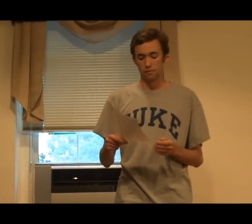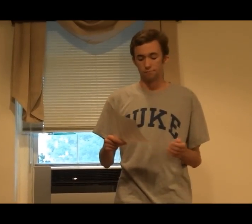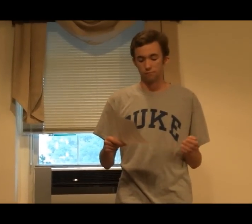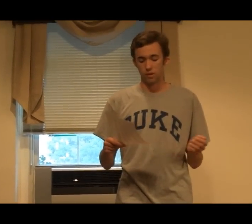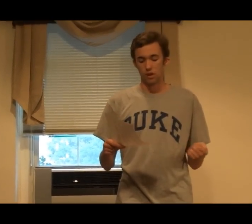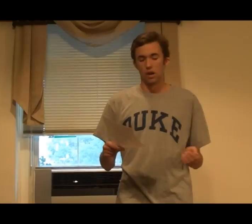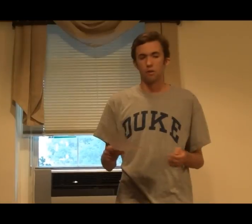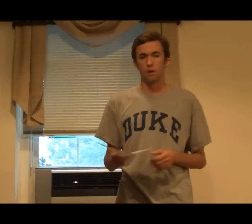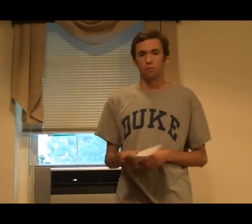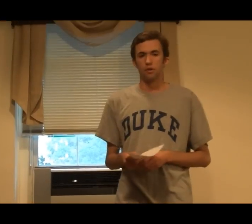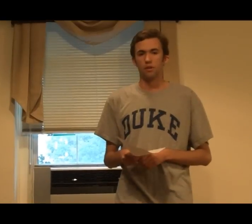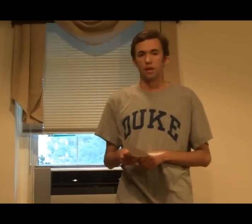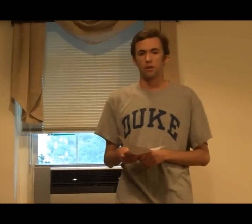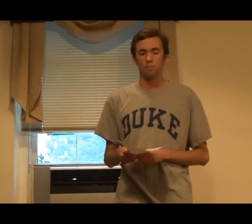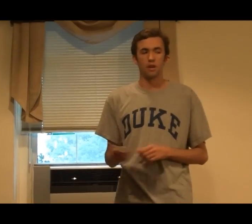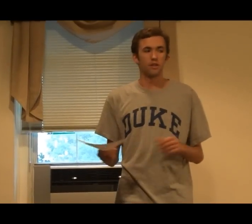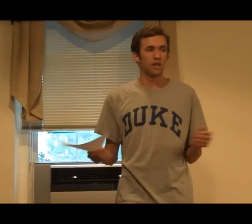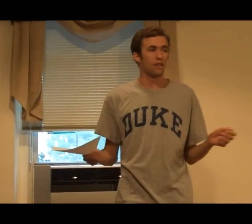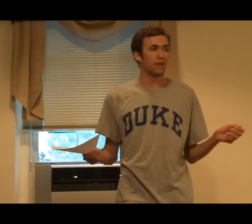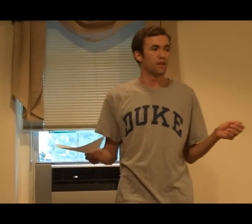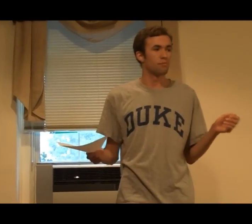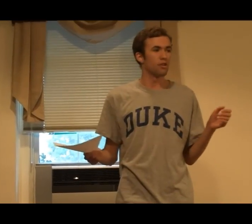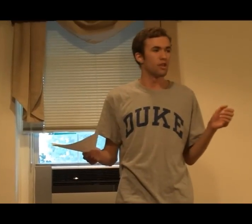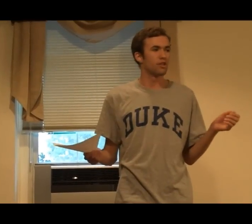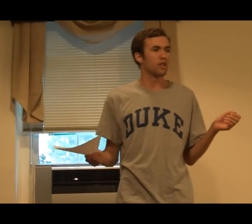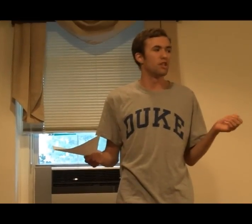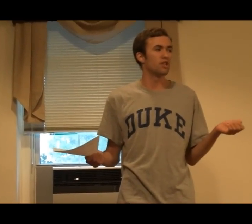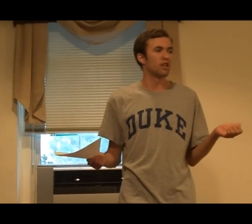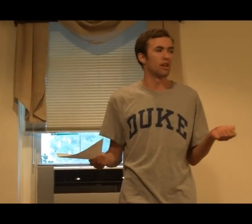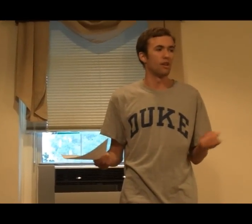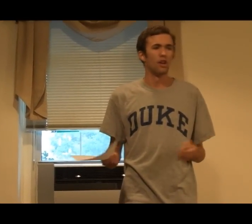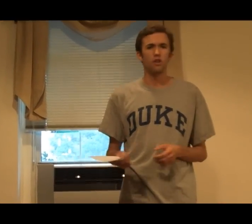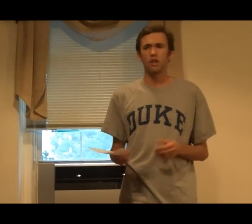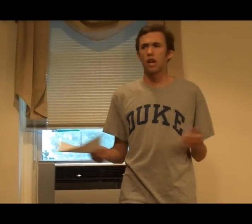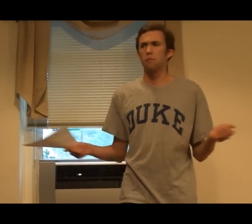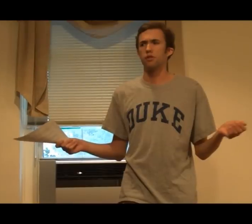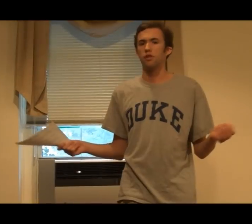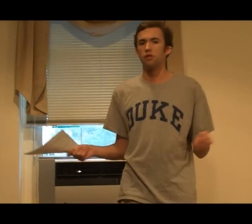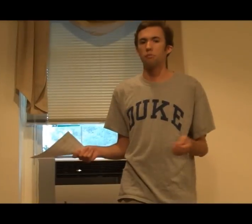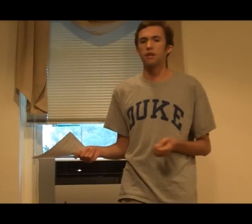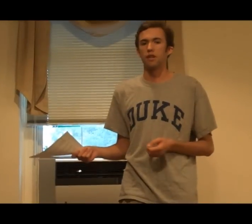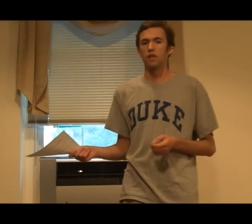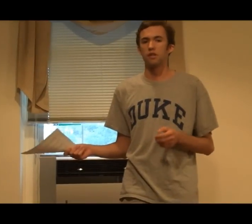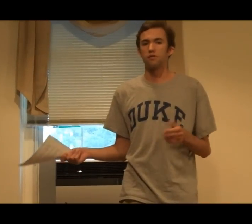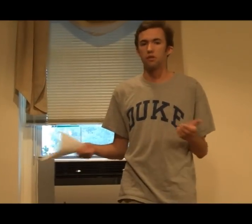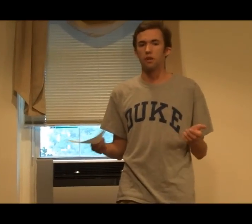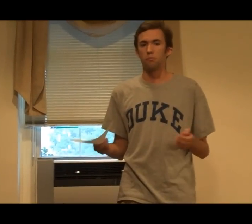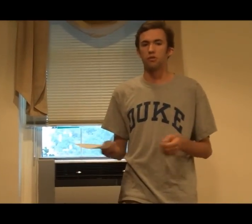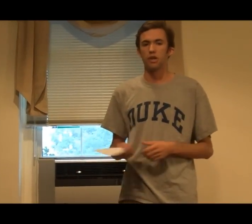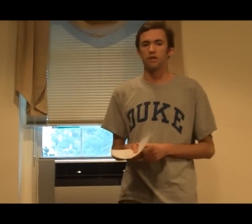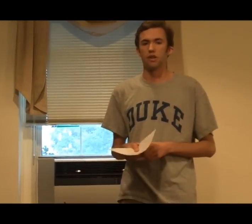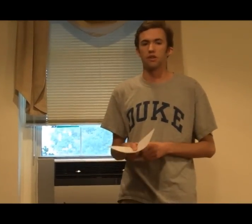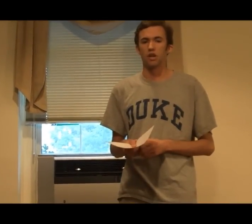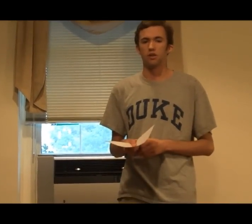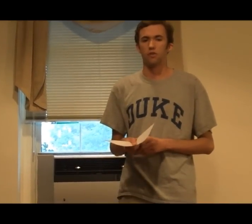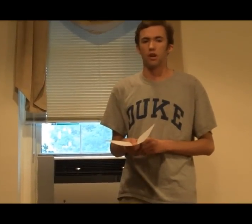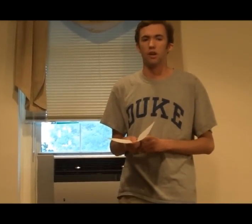Now, other people, like Herb Tarrant, say that it's merely just conditioning. You can get animals to do amazing things if you give them treats in exchange for it.